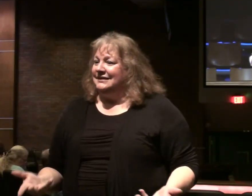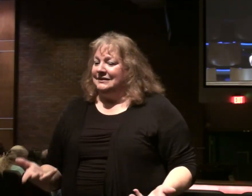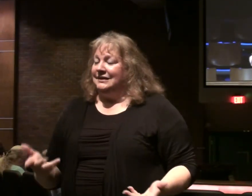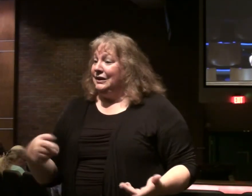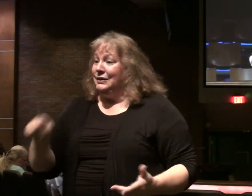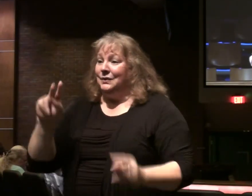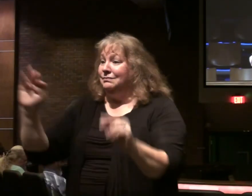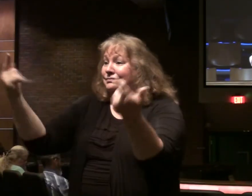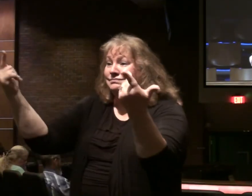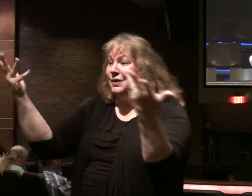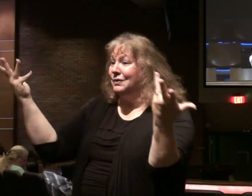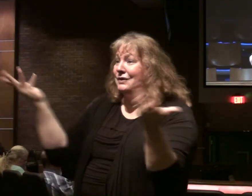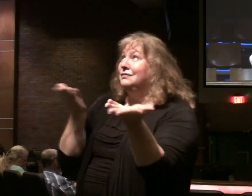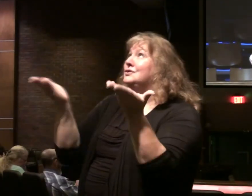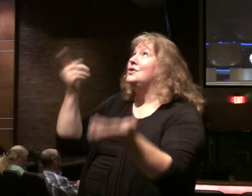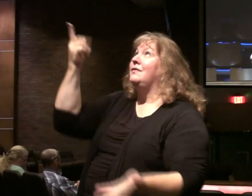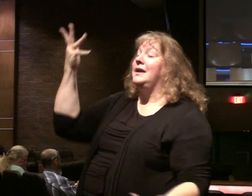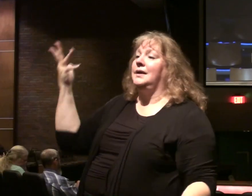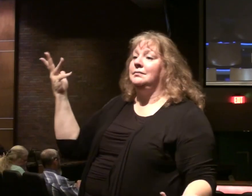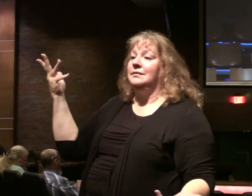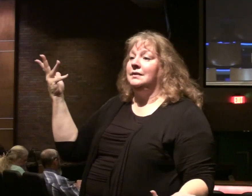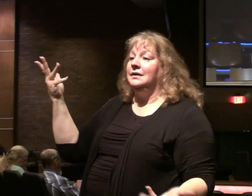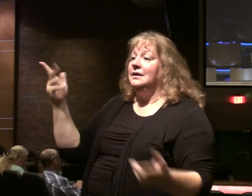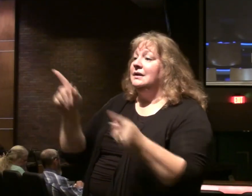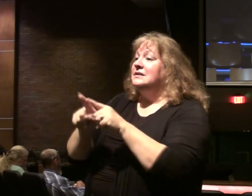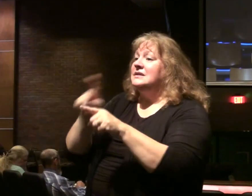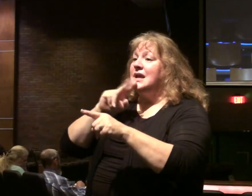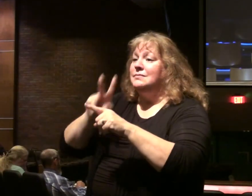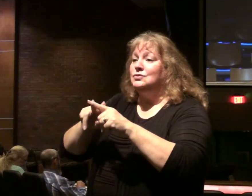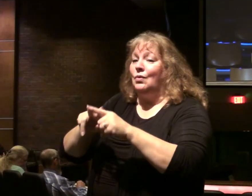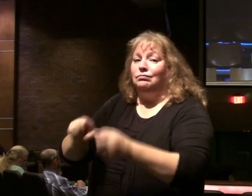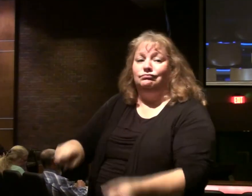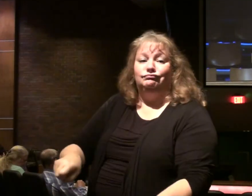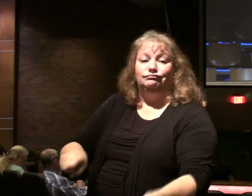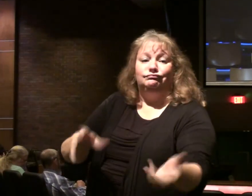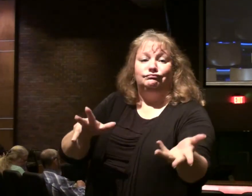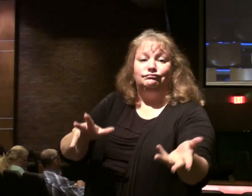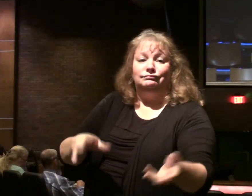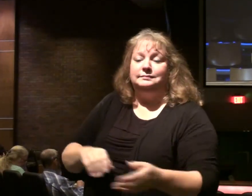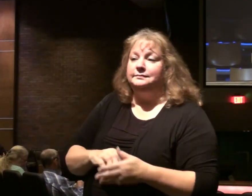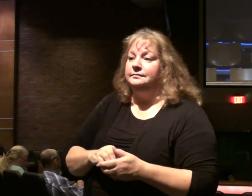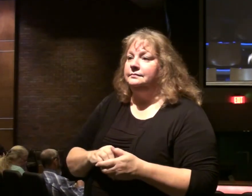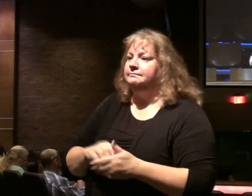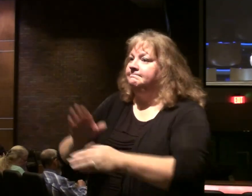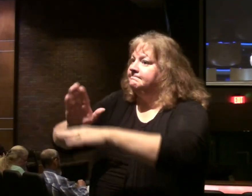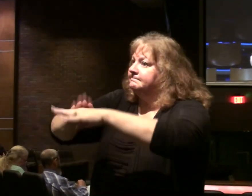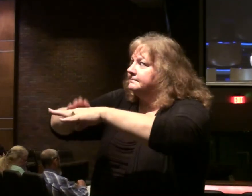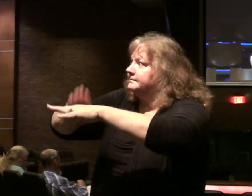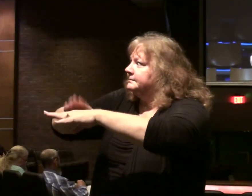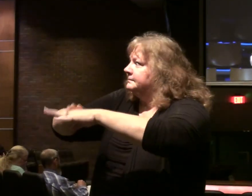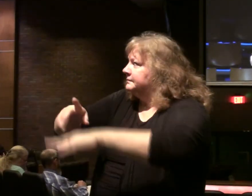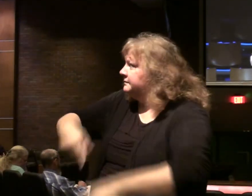the Lord's service and the person at the salt would be thrown out. It's a warning.